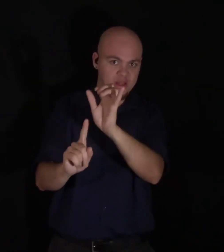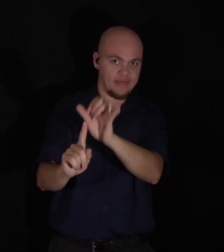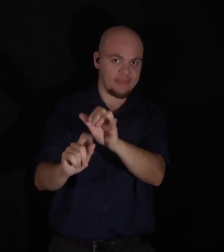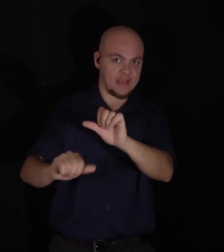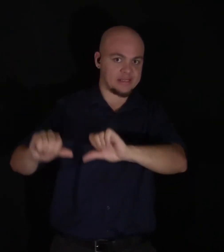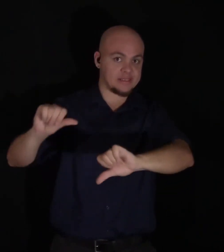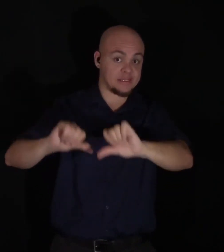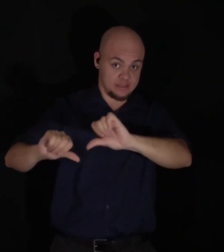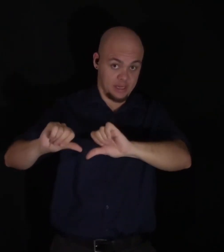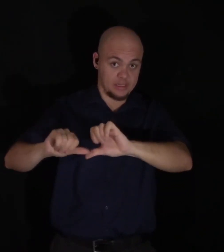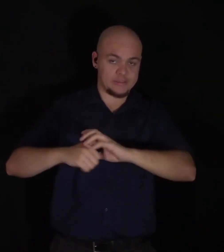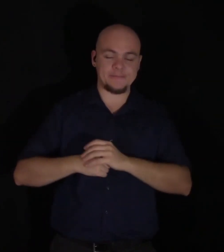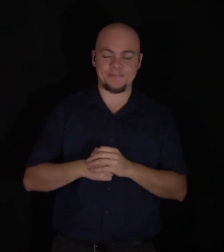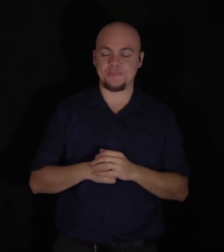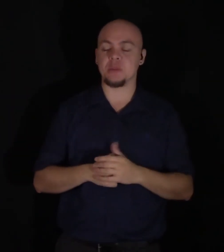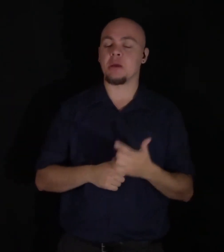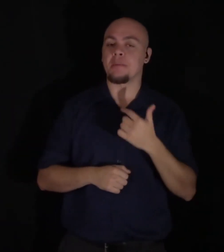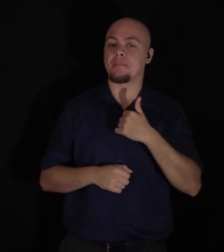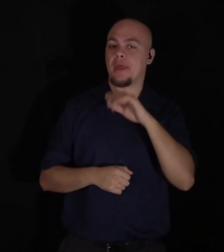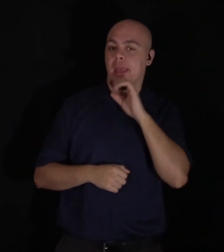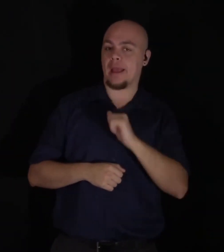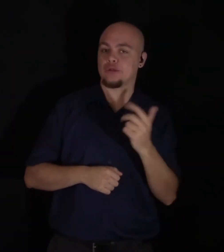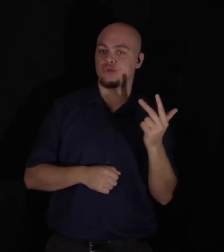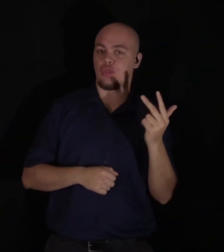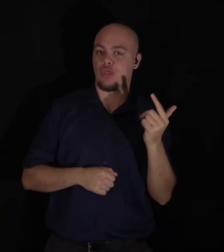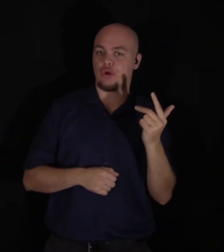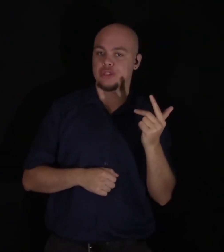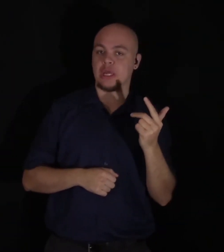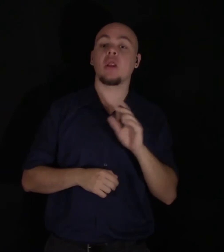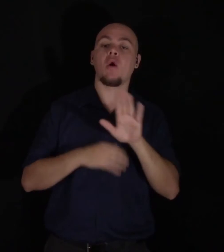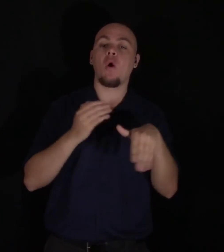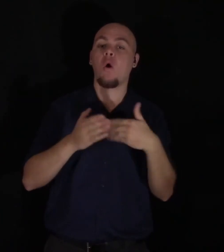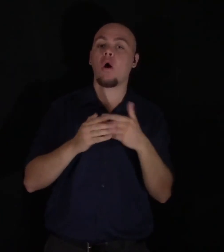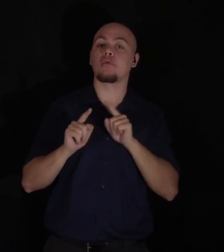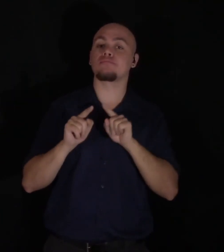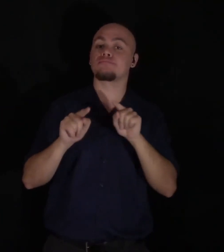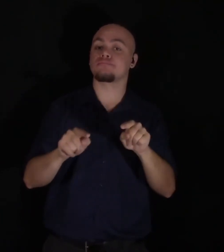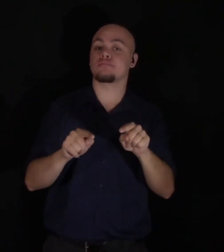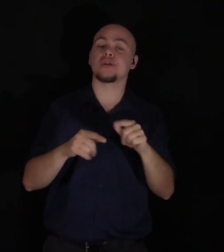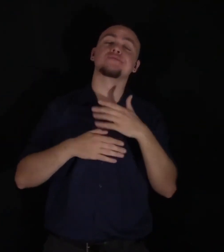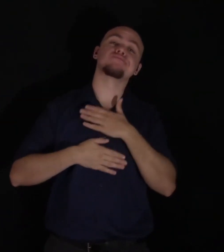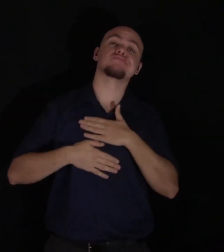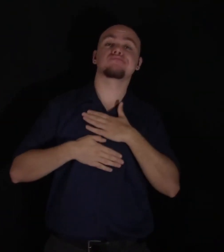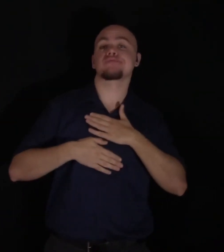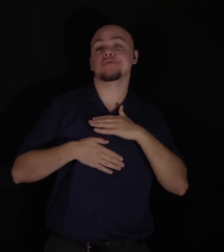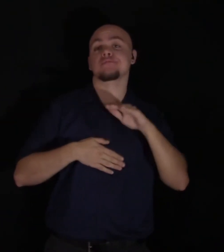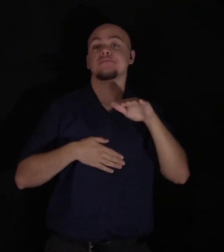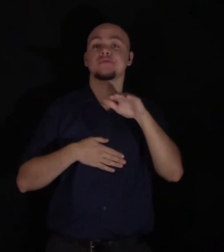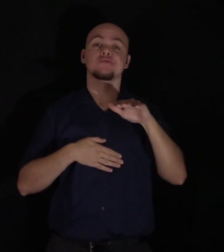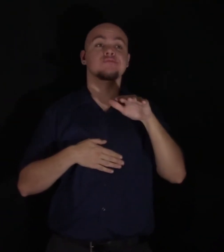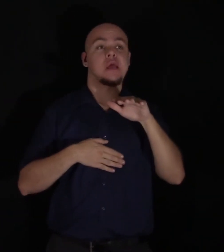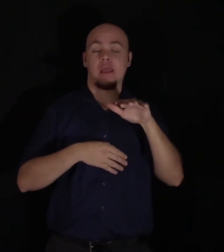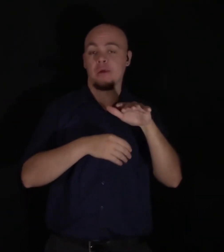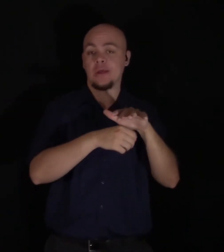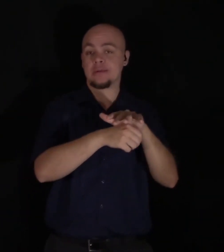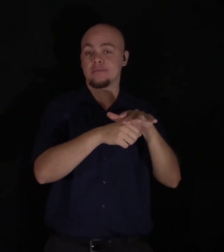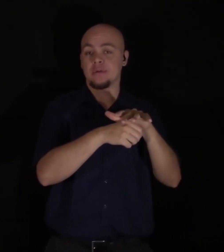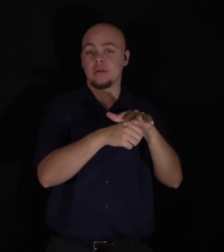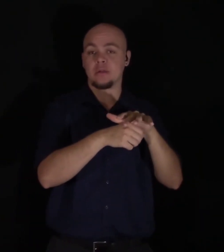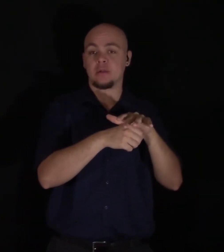When I was thirteen years of age we all went on a party of pleasure to the baths near Tonon. The inclemency of